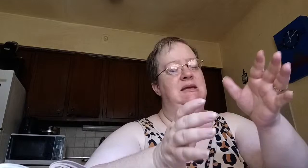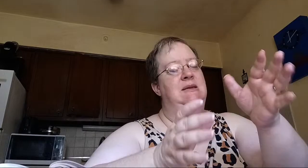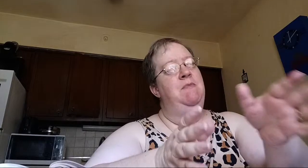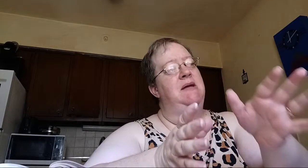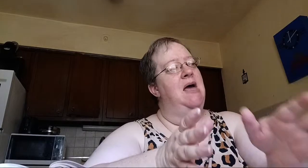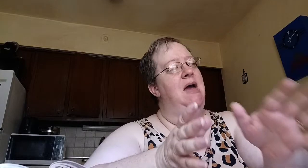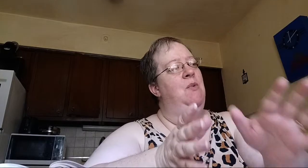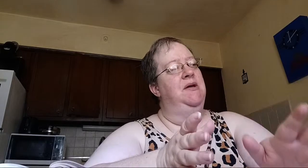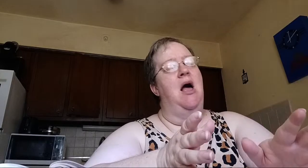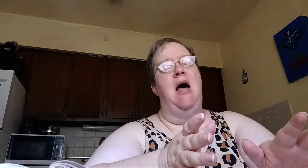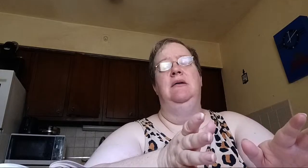spend my time with God.